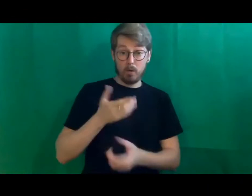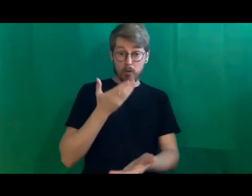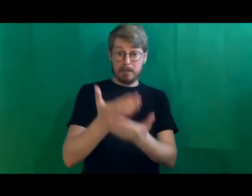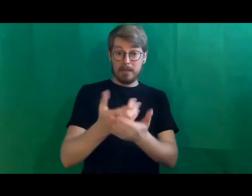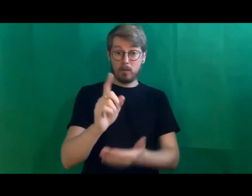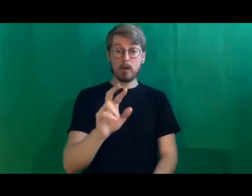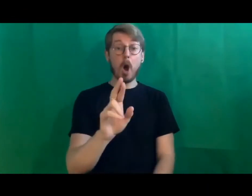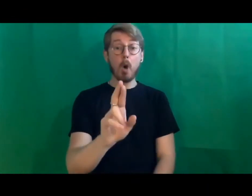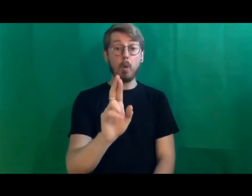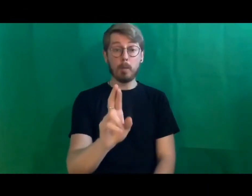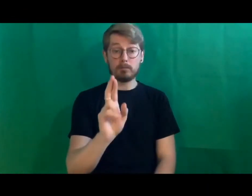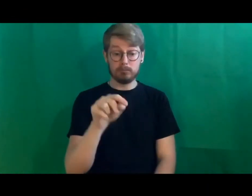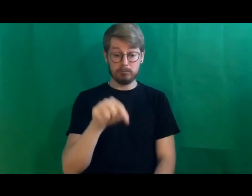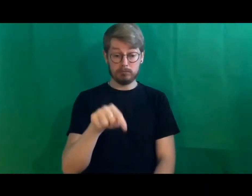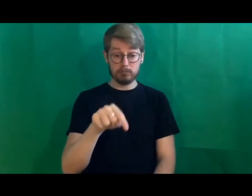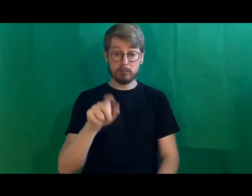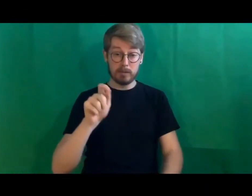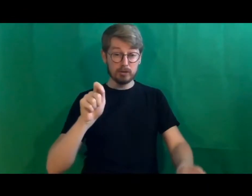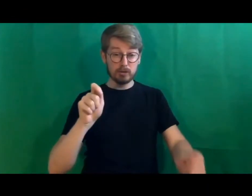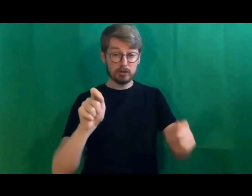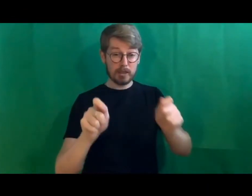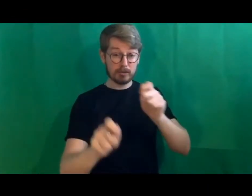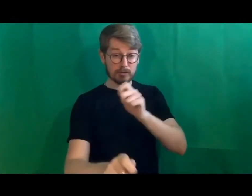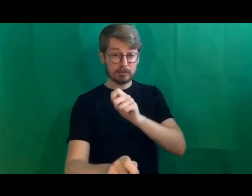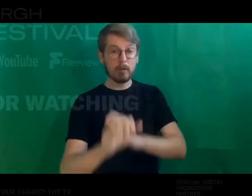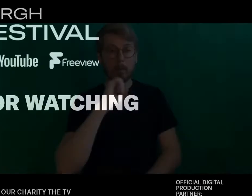is turning and the mindset is changing thank you